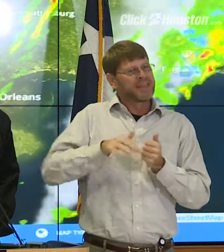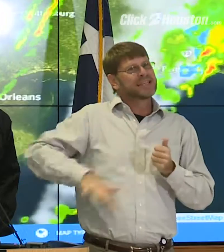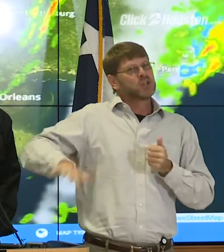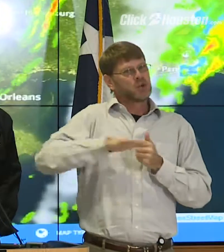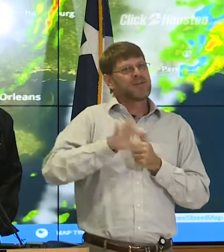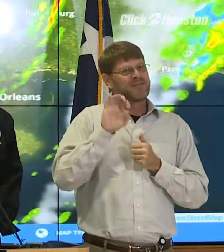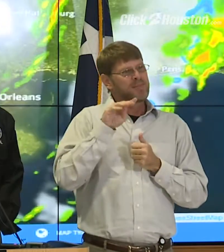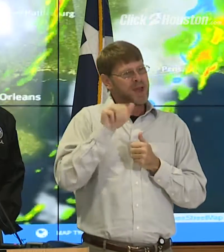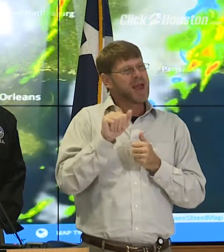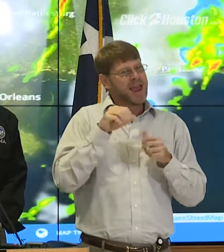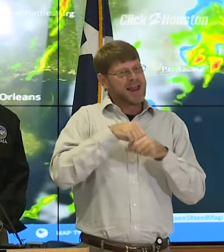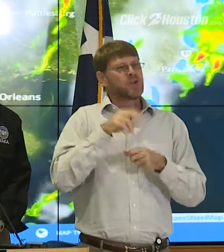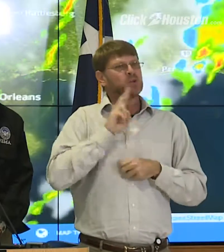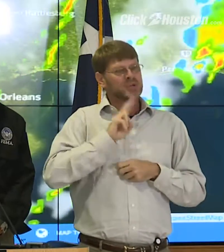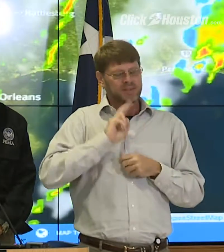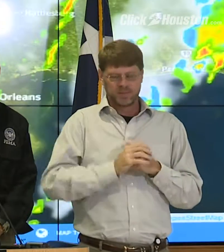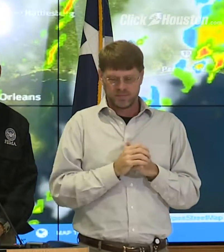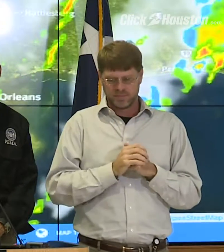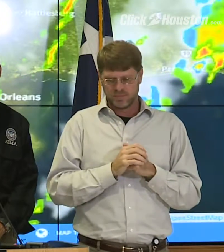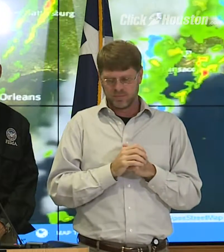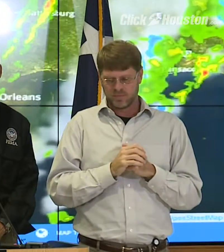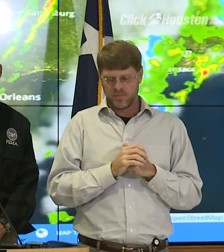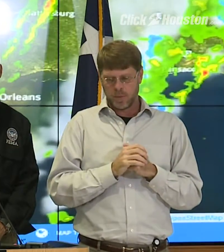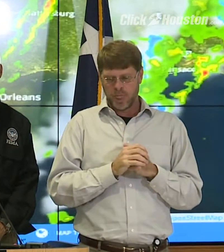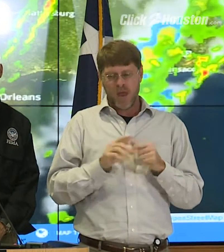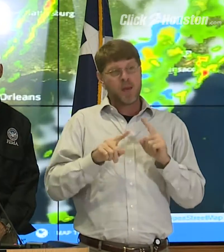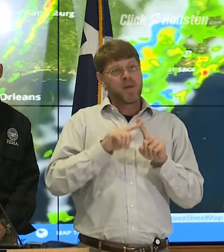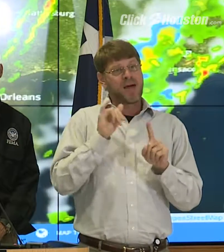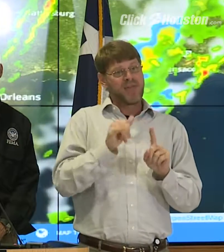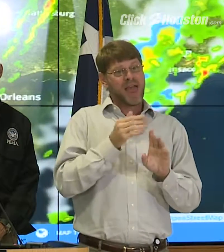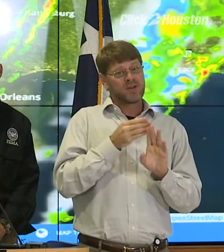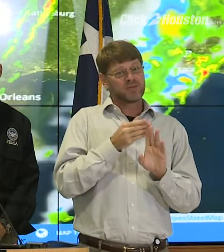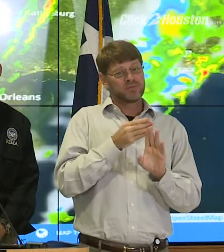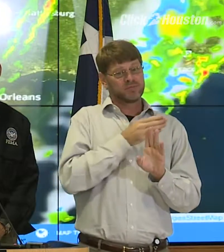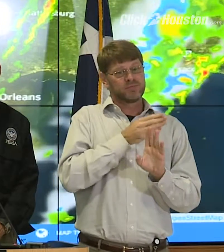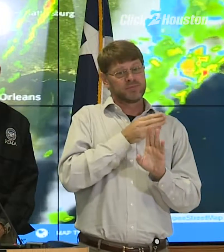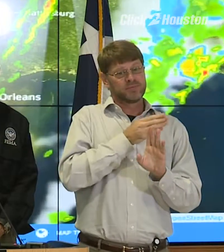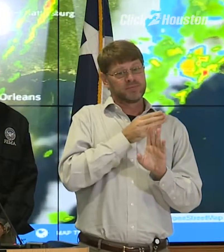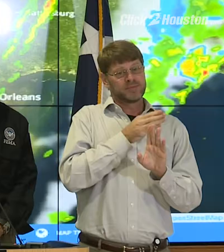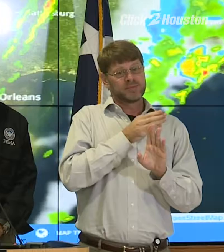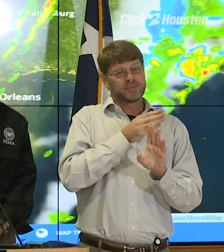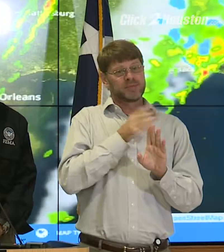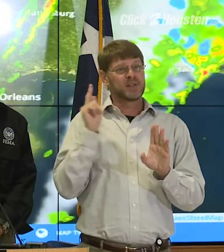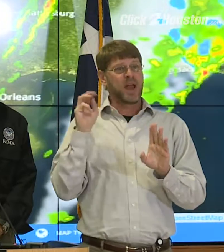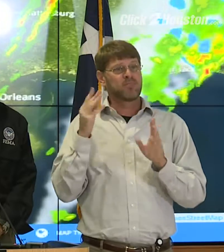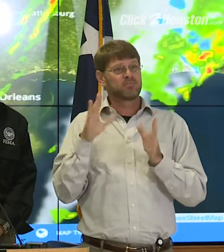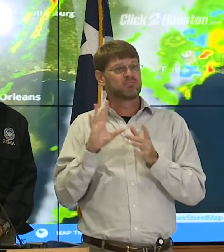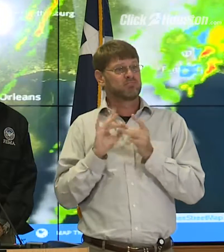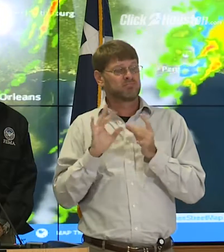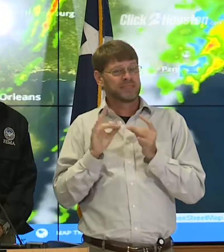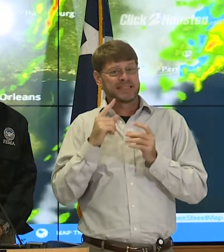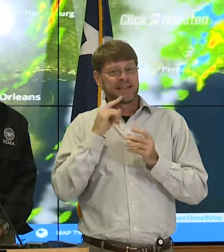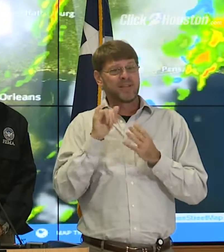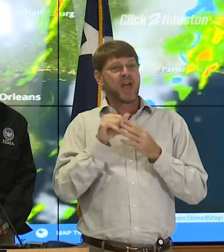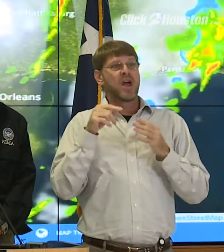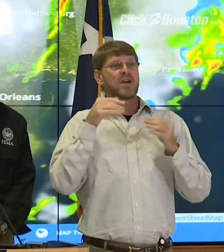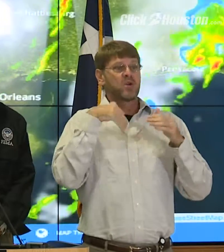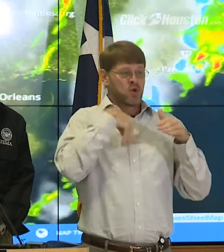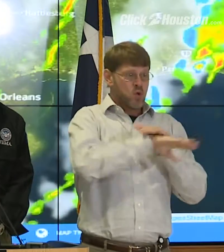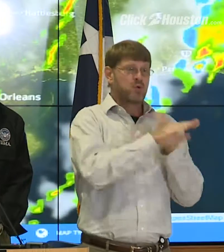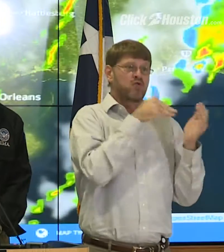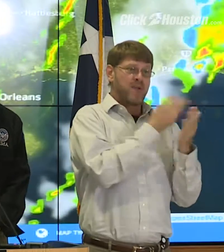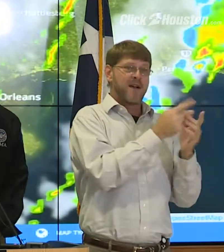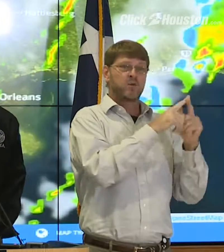place. I will say the the early on Tom mentioned going into the the shelters.